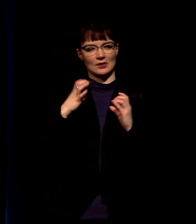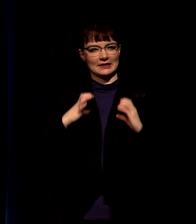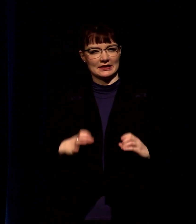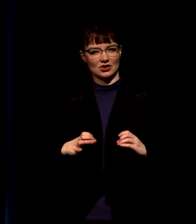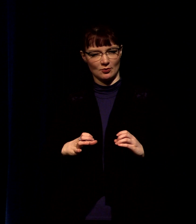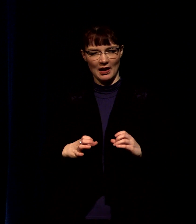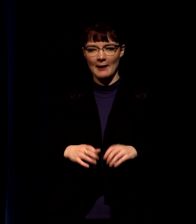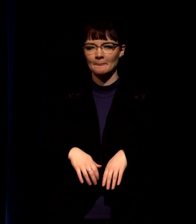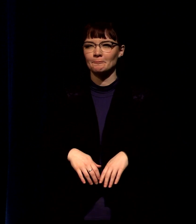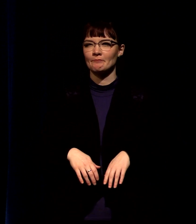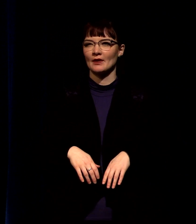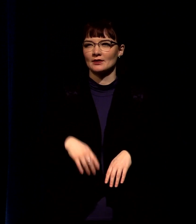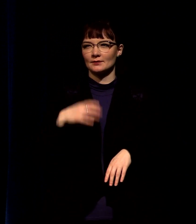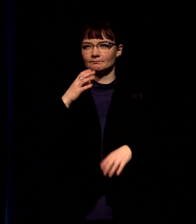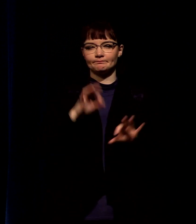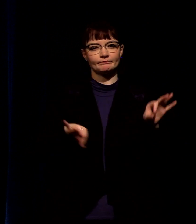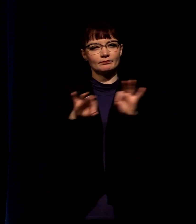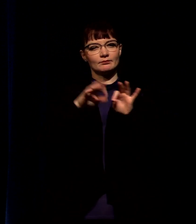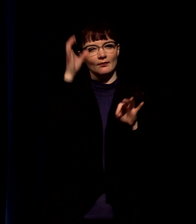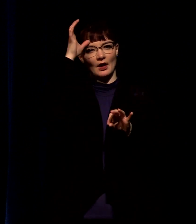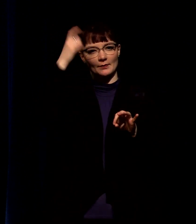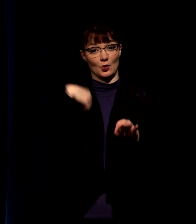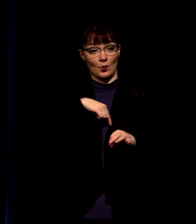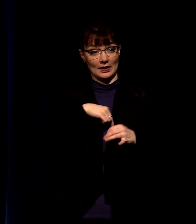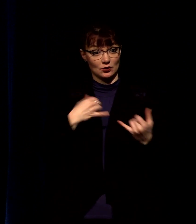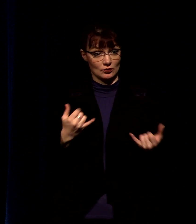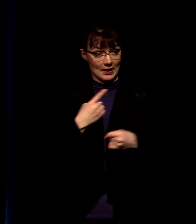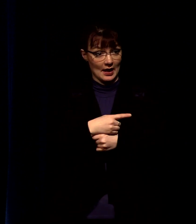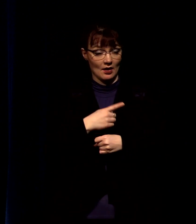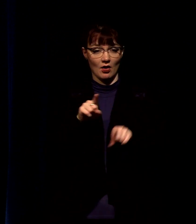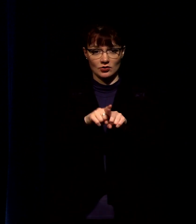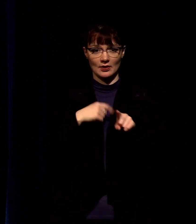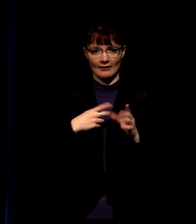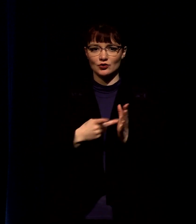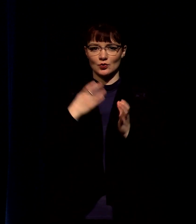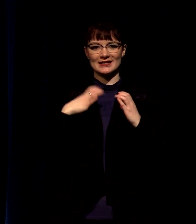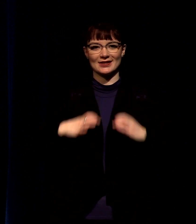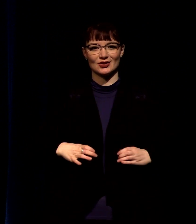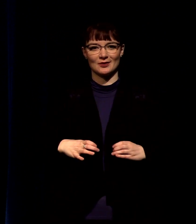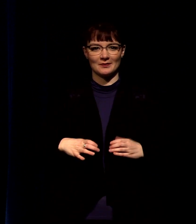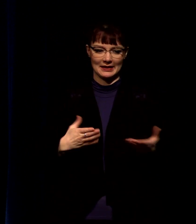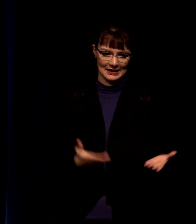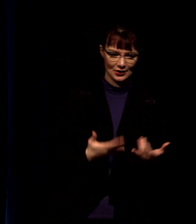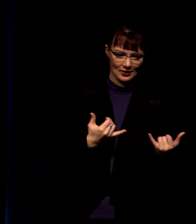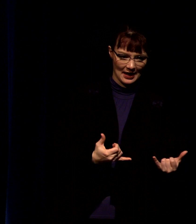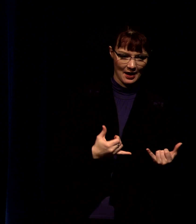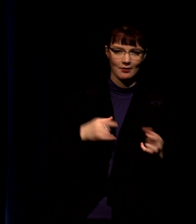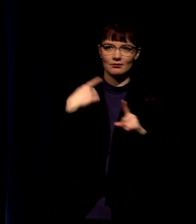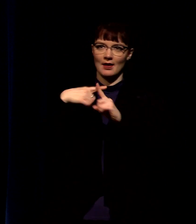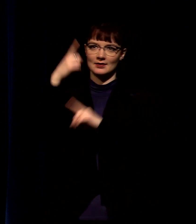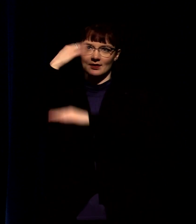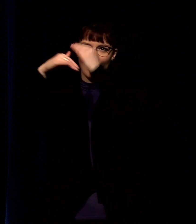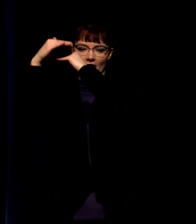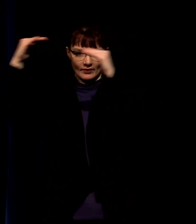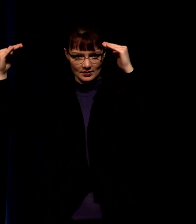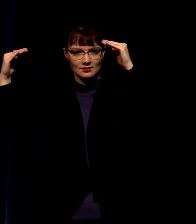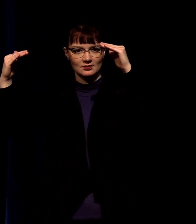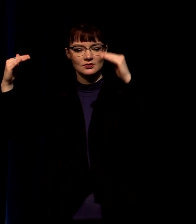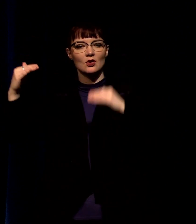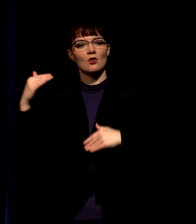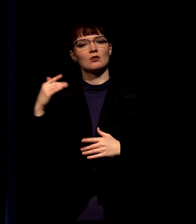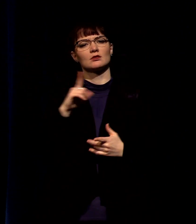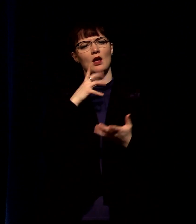us because we too are dual citizens in the here and now and the reality of what jesus is talking about here has immense